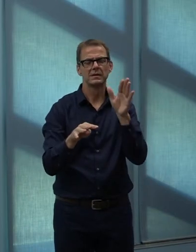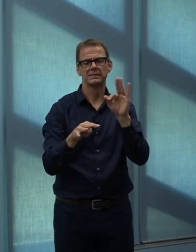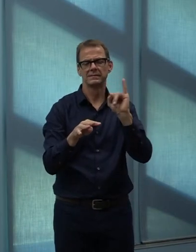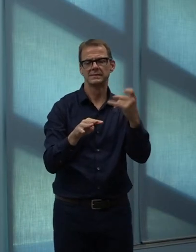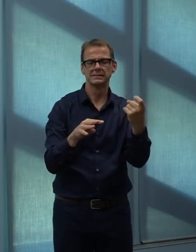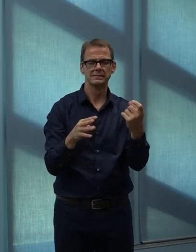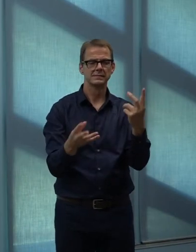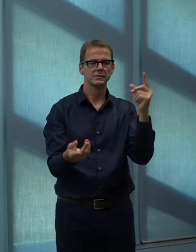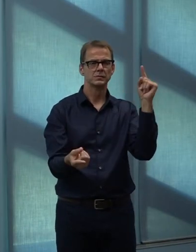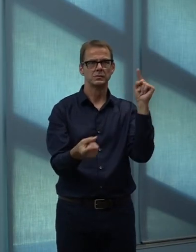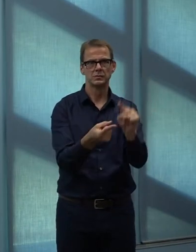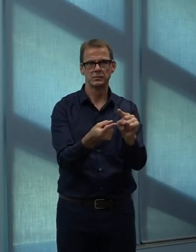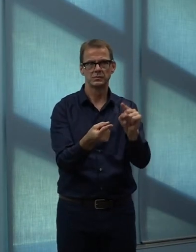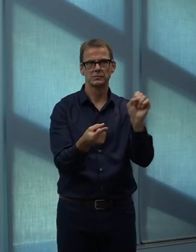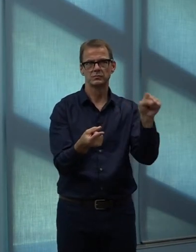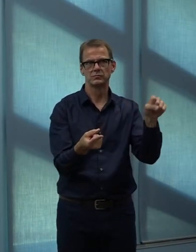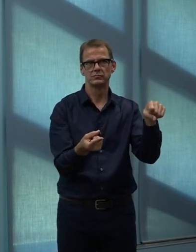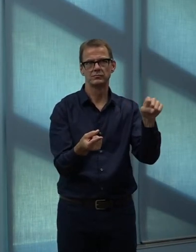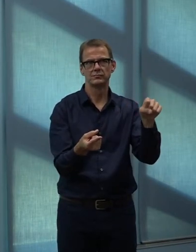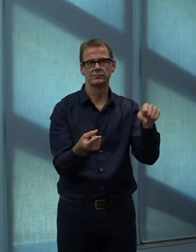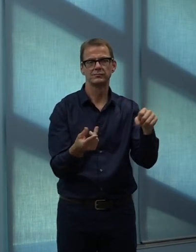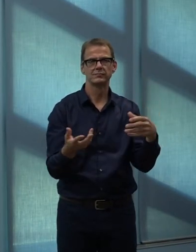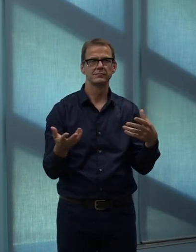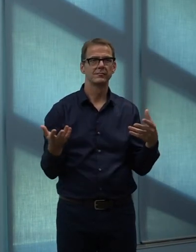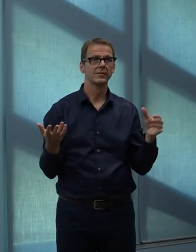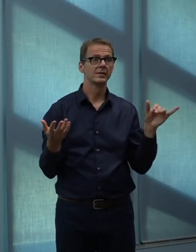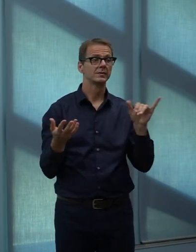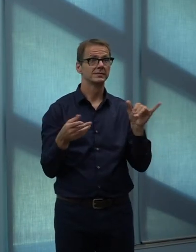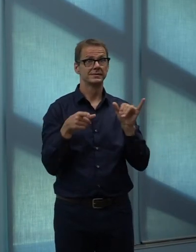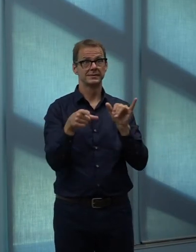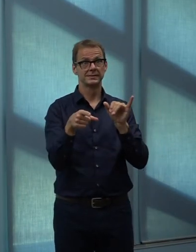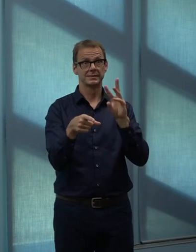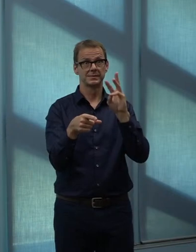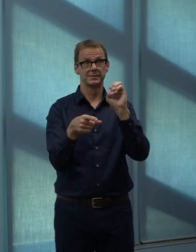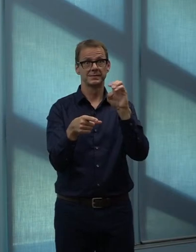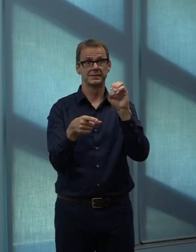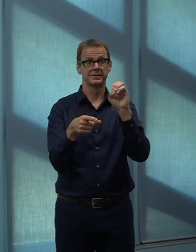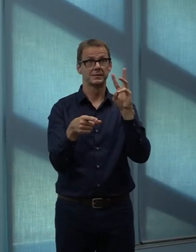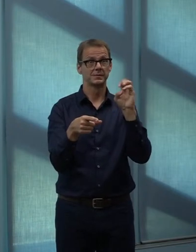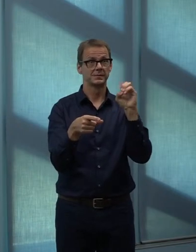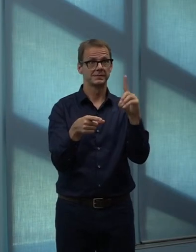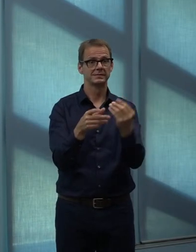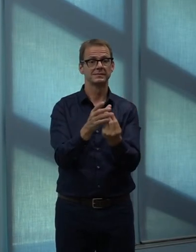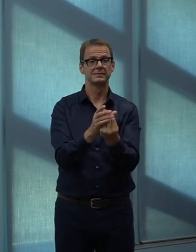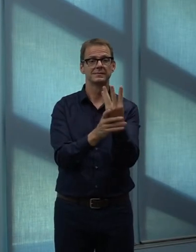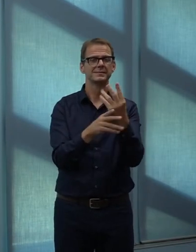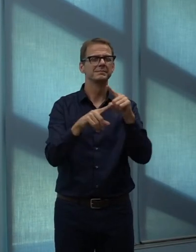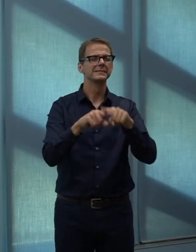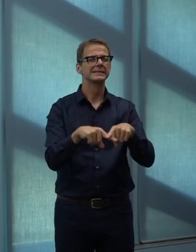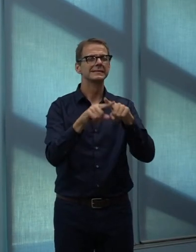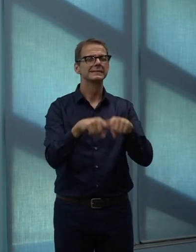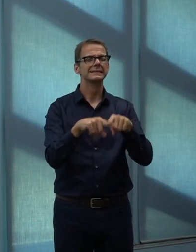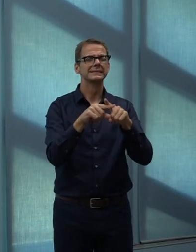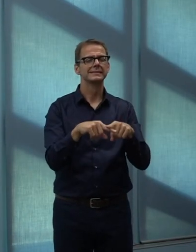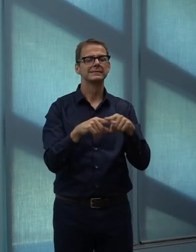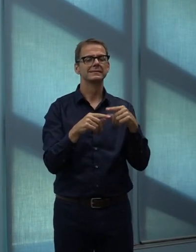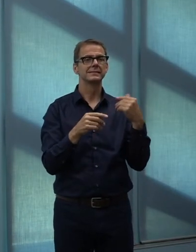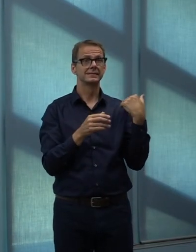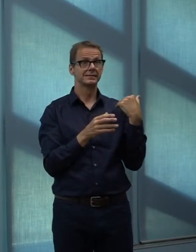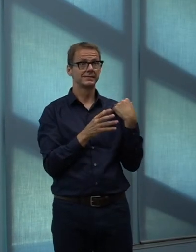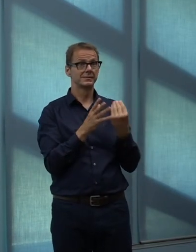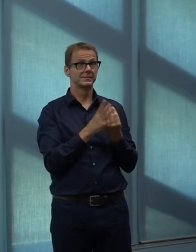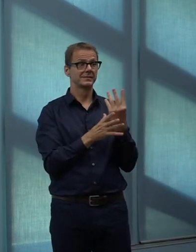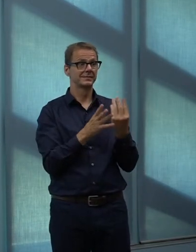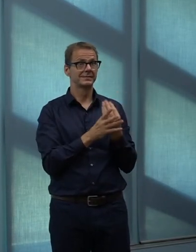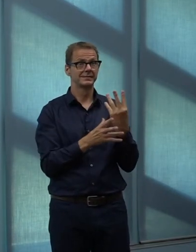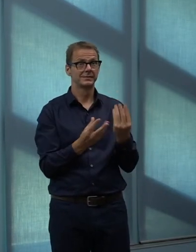what we have for growing conditions. So, typically, the earlier growing season, the first one of the year is the more